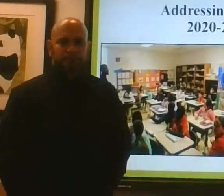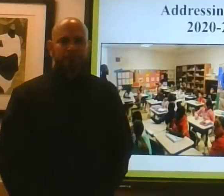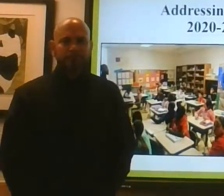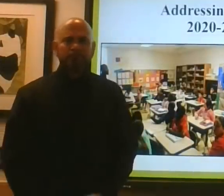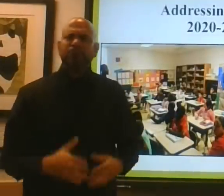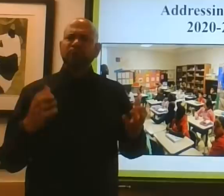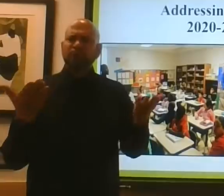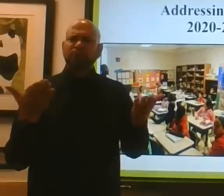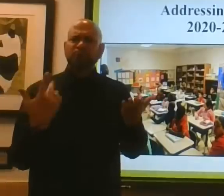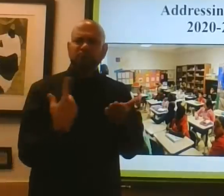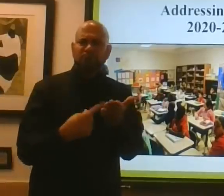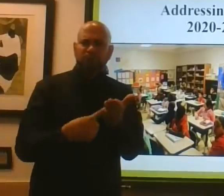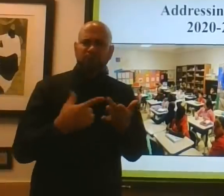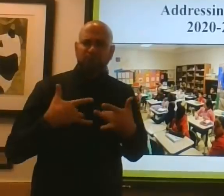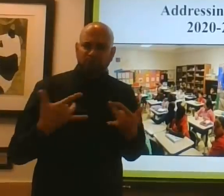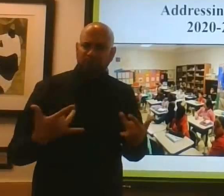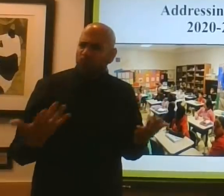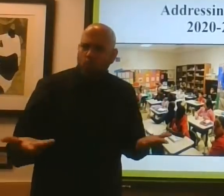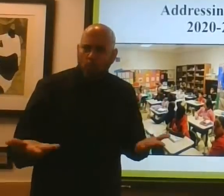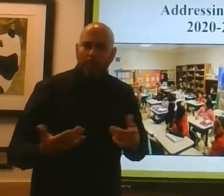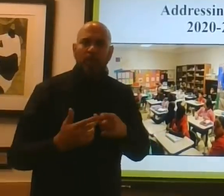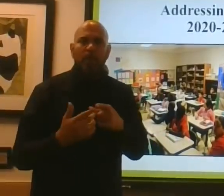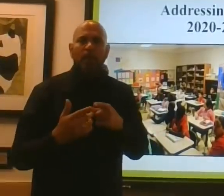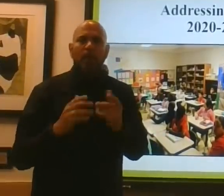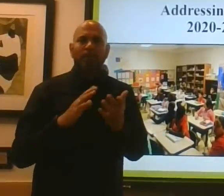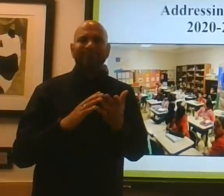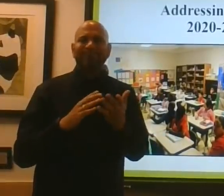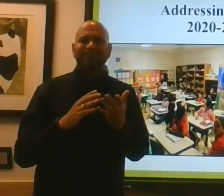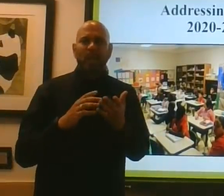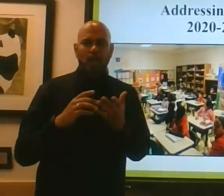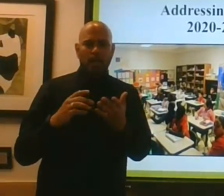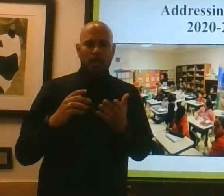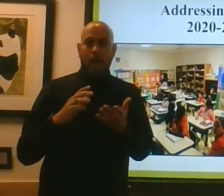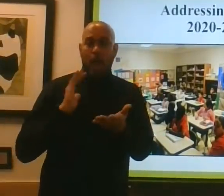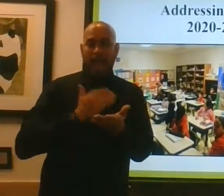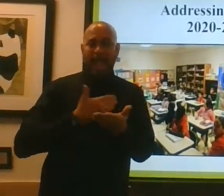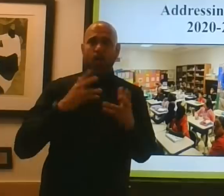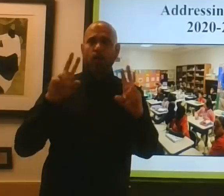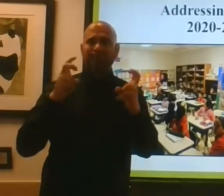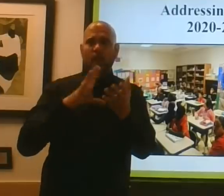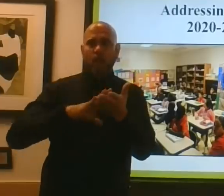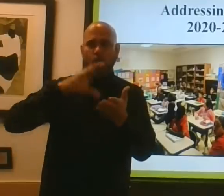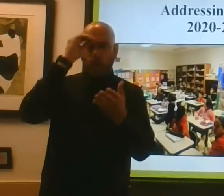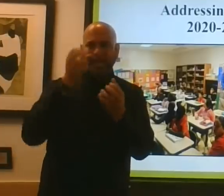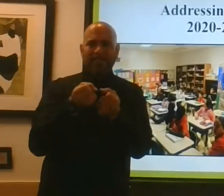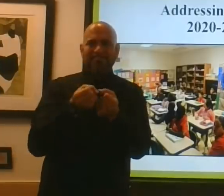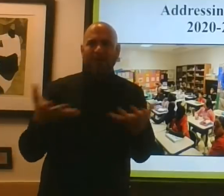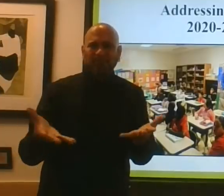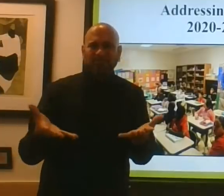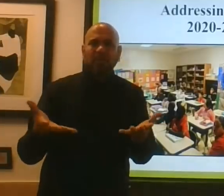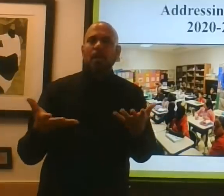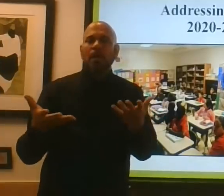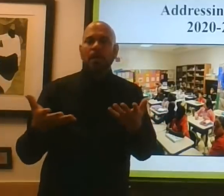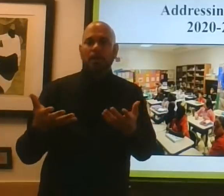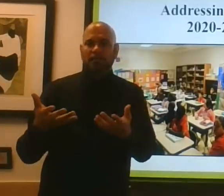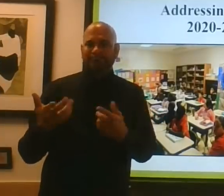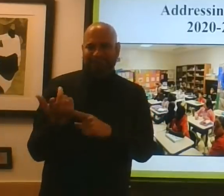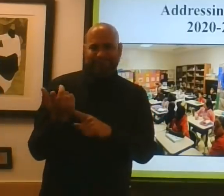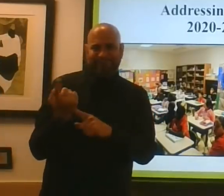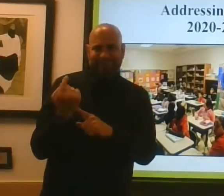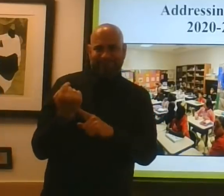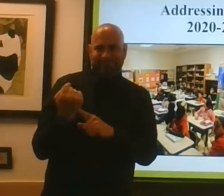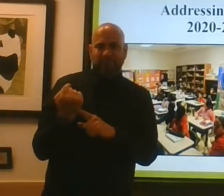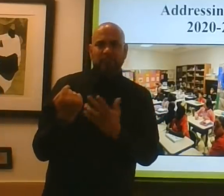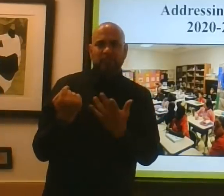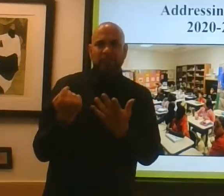So let's talk about learning loss in the year 2020-2021. We've got to work to improve,